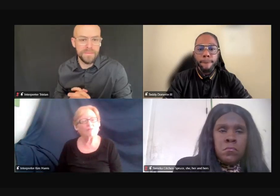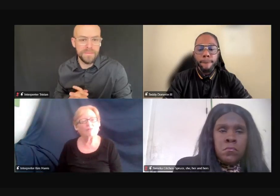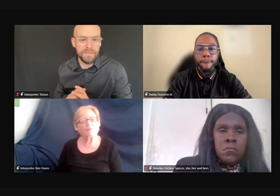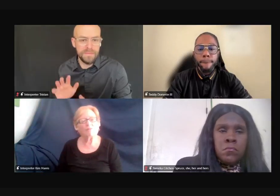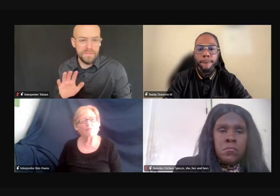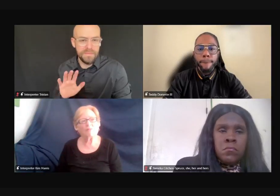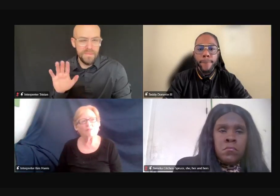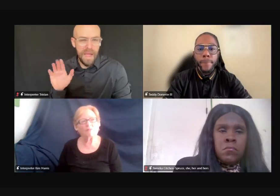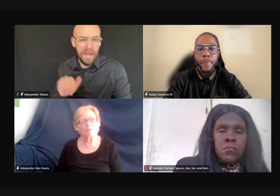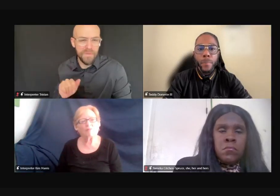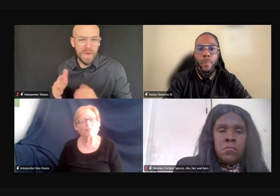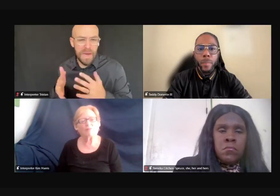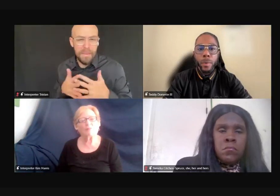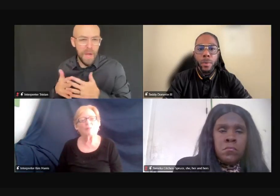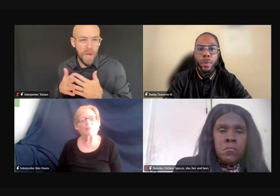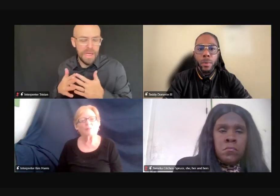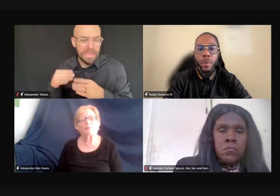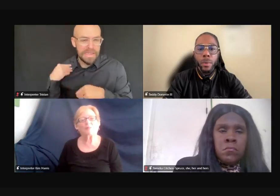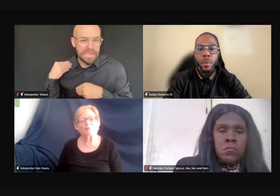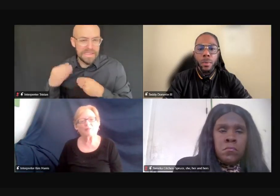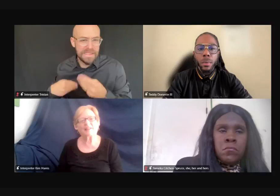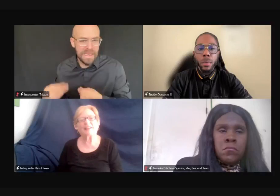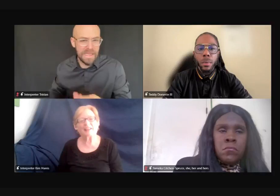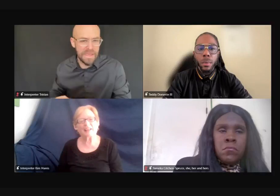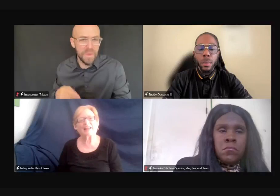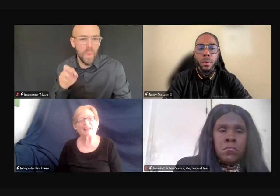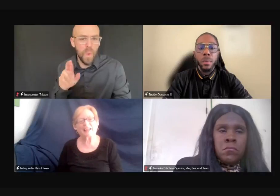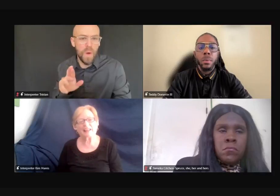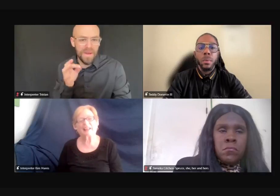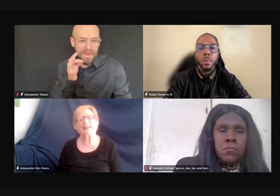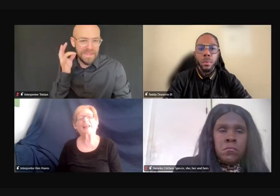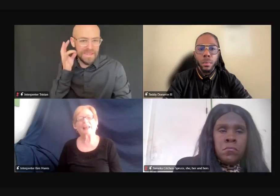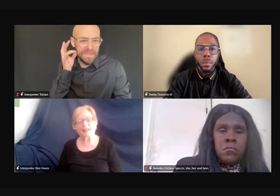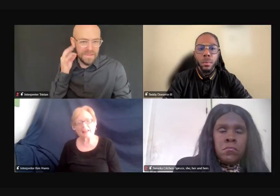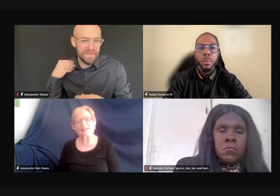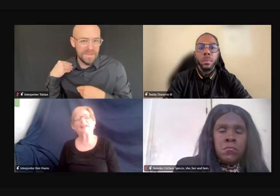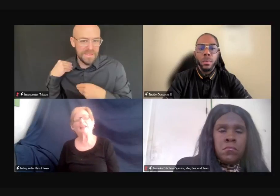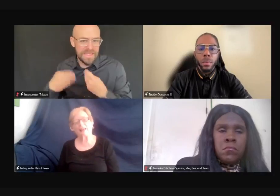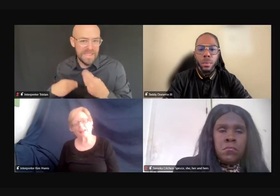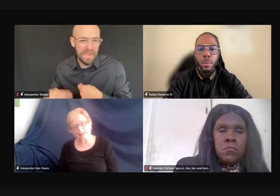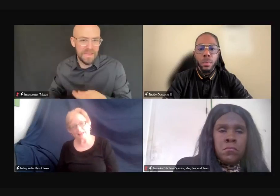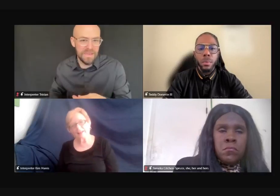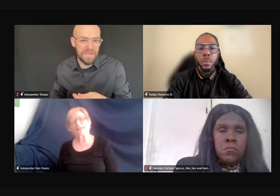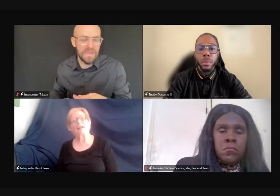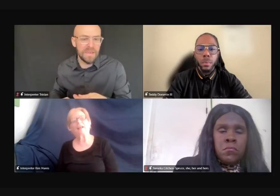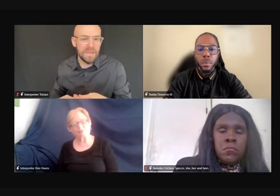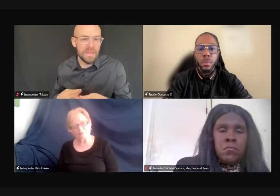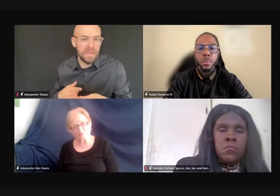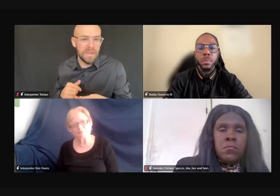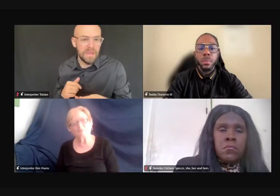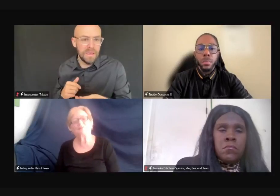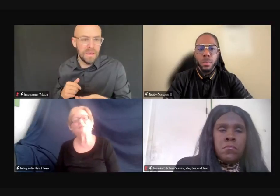or American Indian descent and